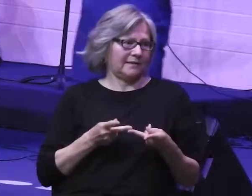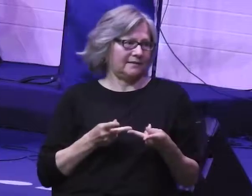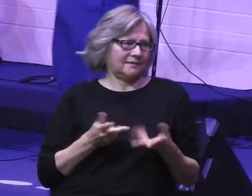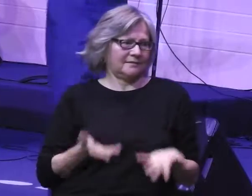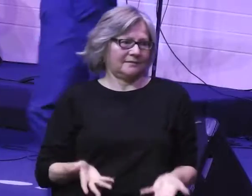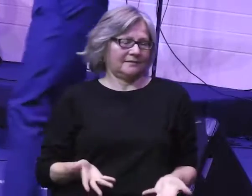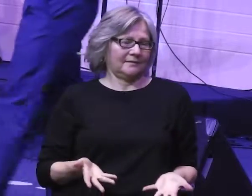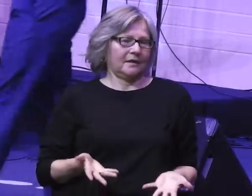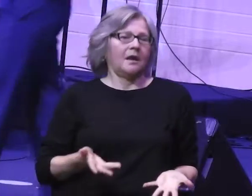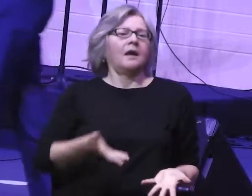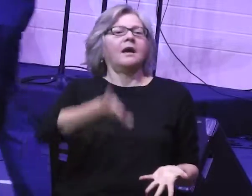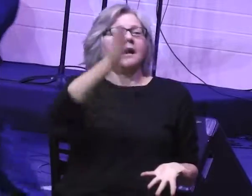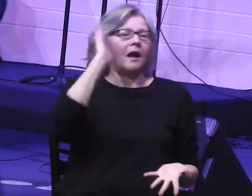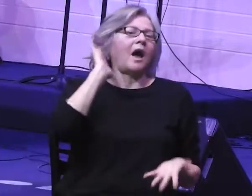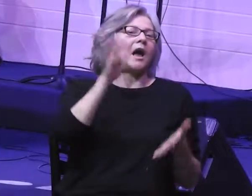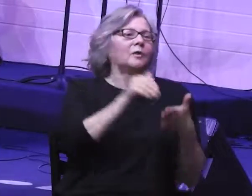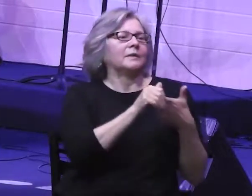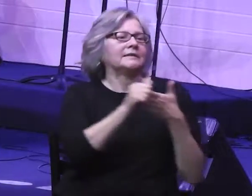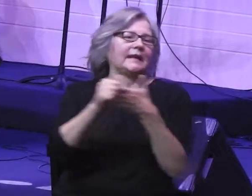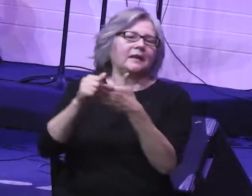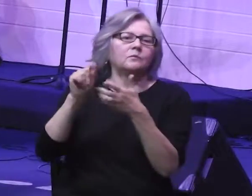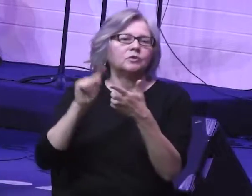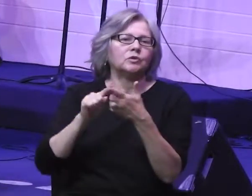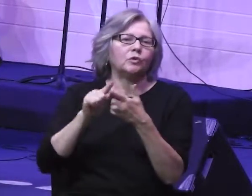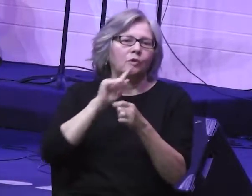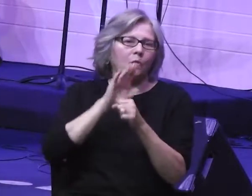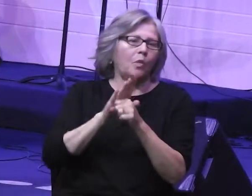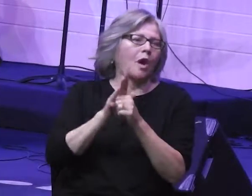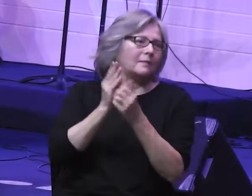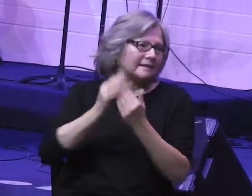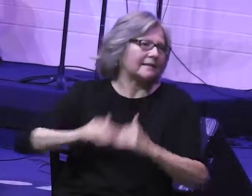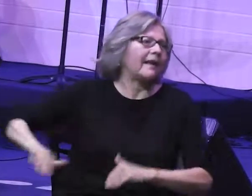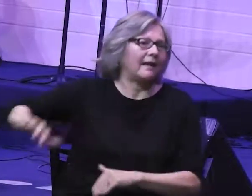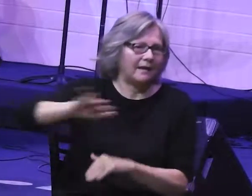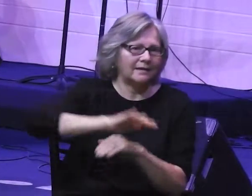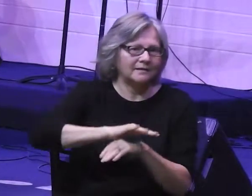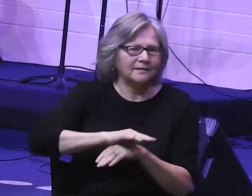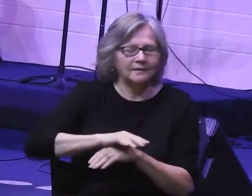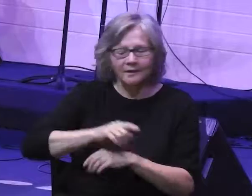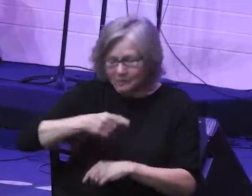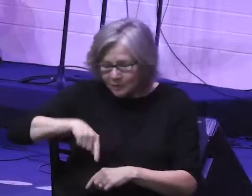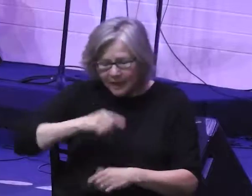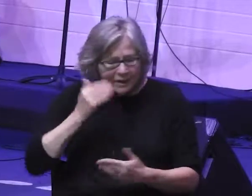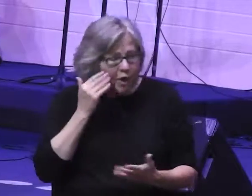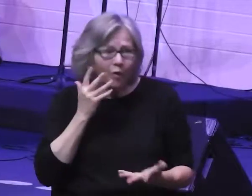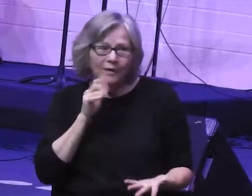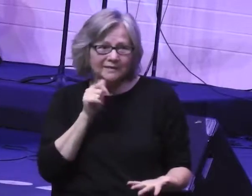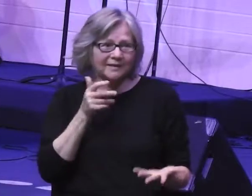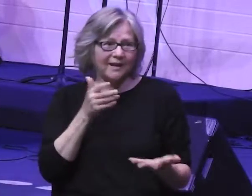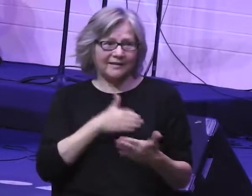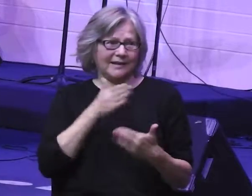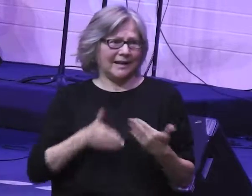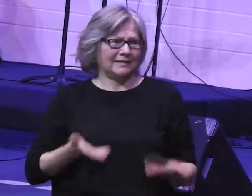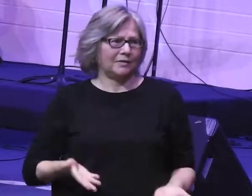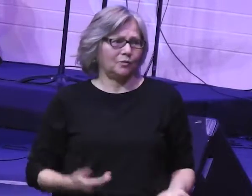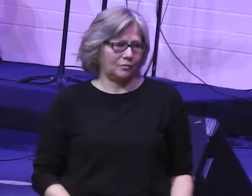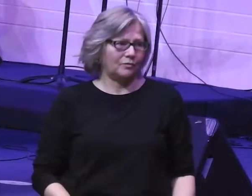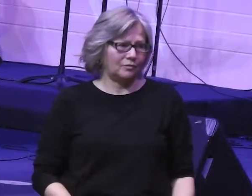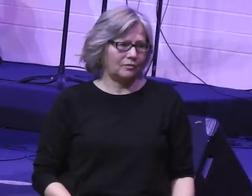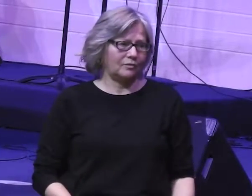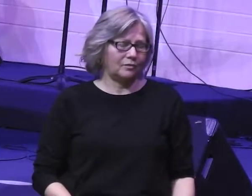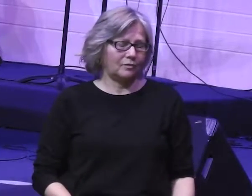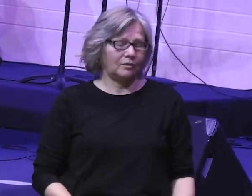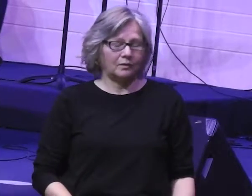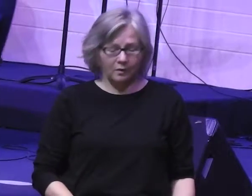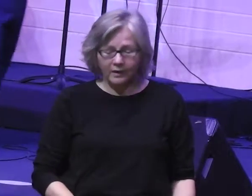not the destination. God is taking them to the promised land. So, they know it doesn't end here. So,